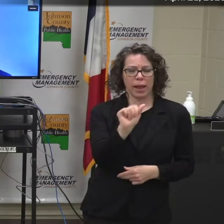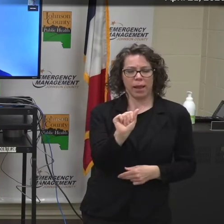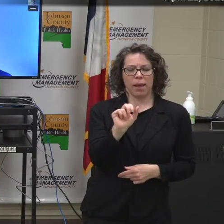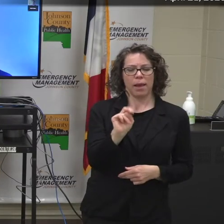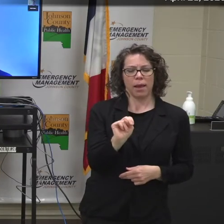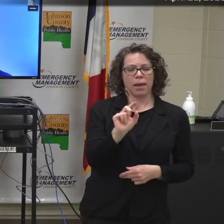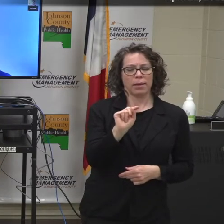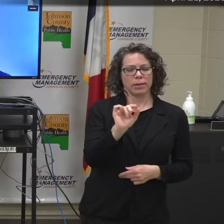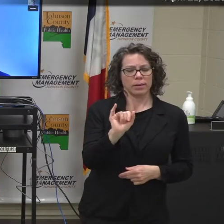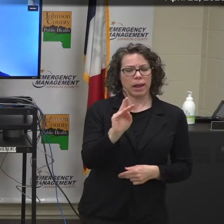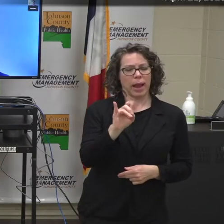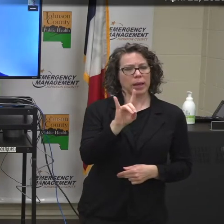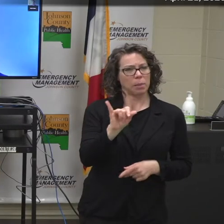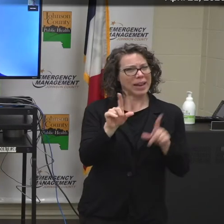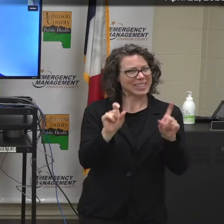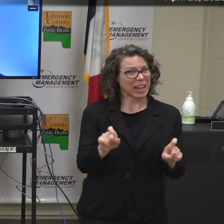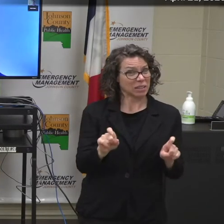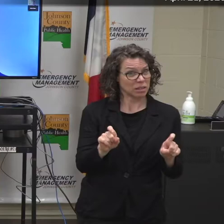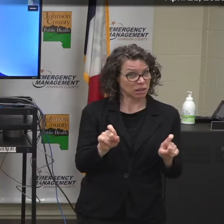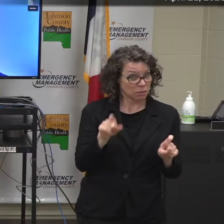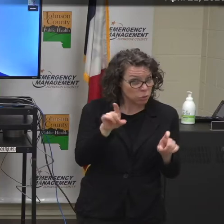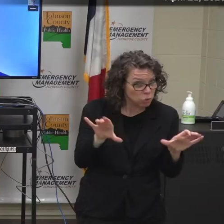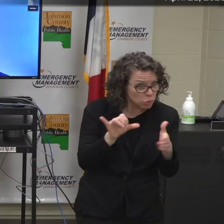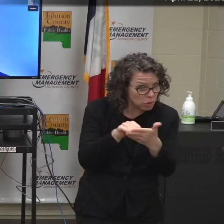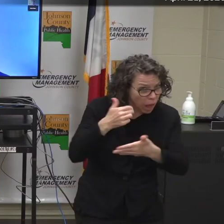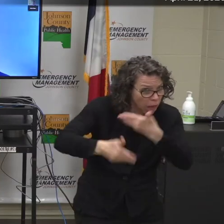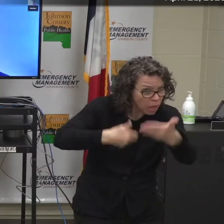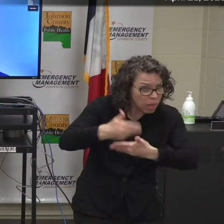testing and where are you at in that process?